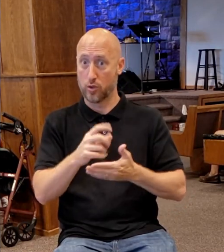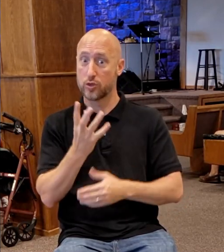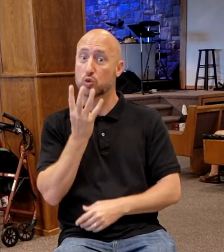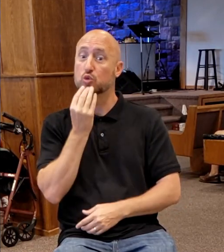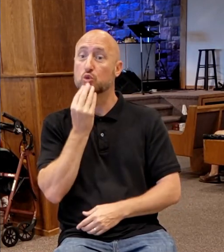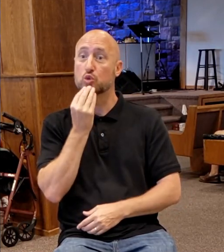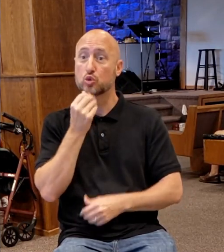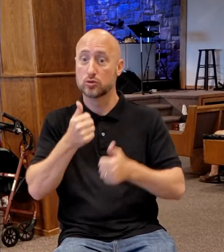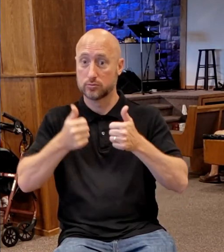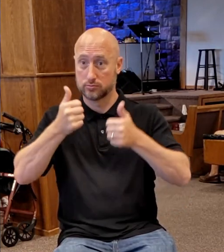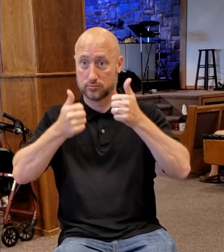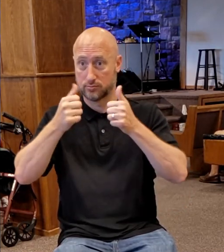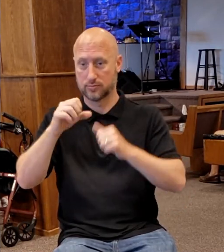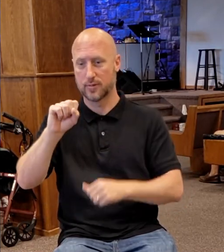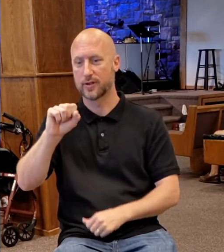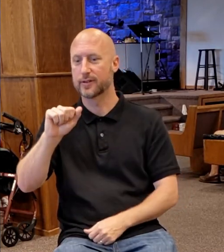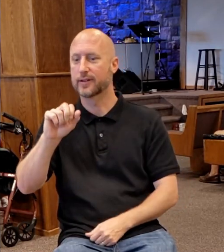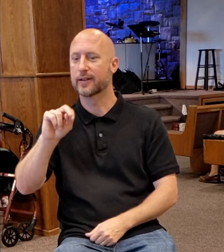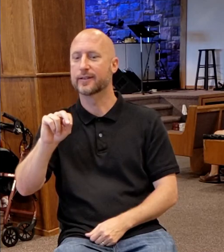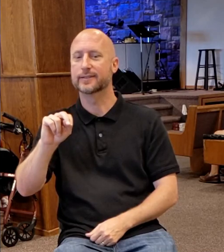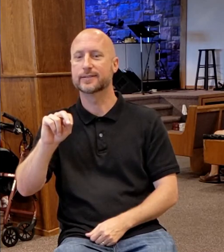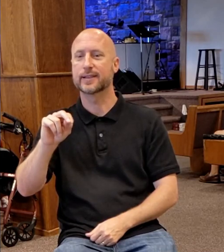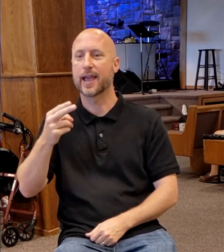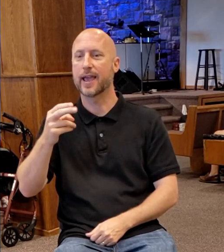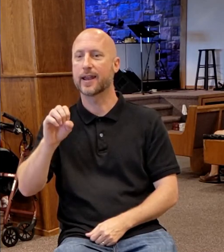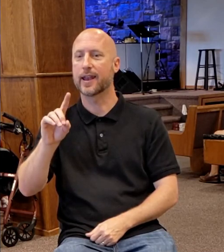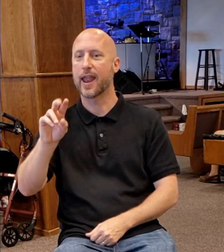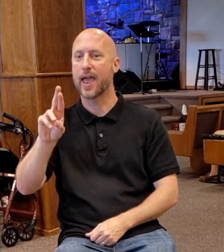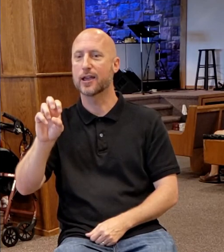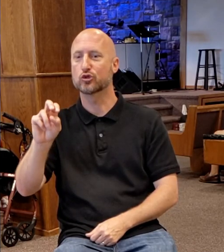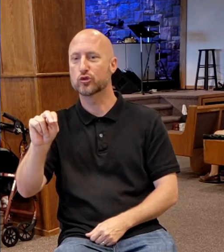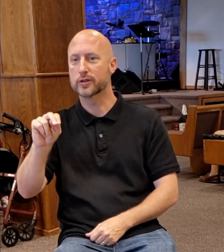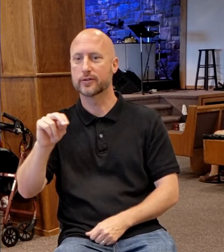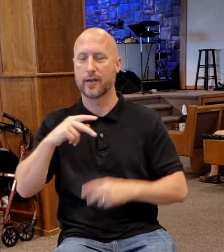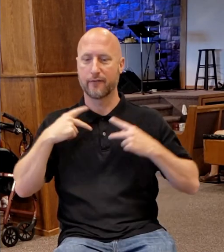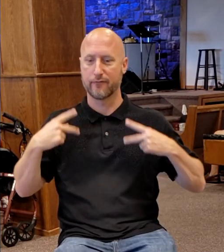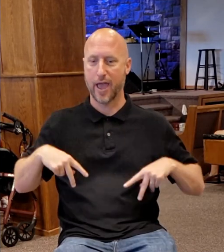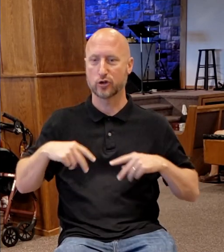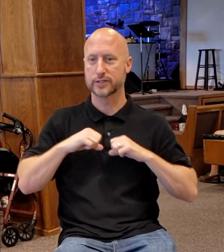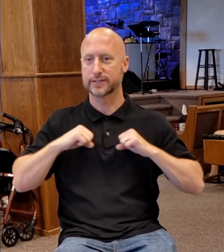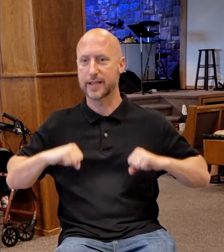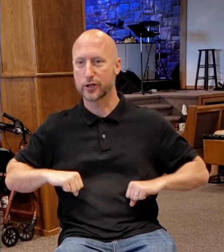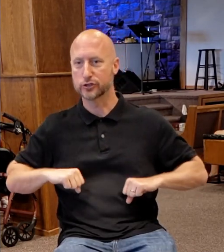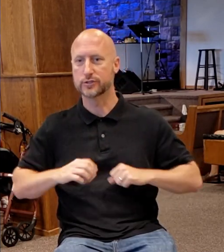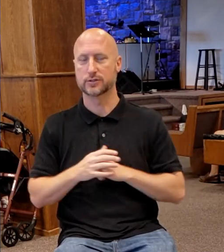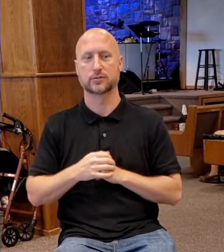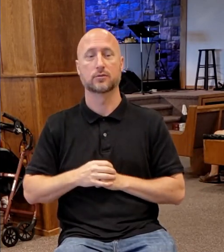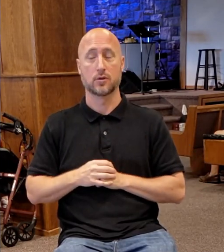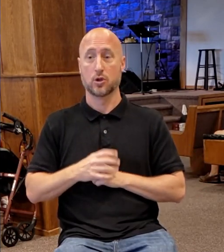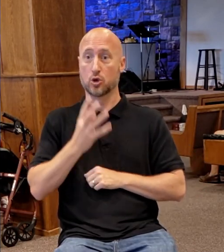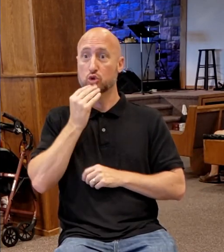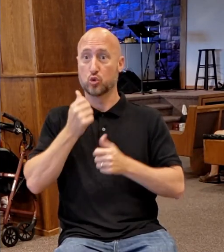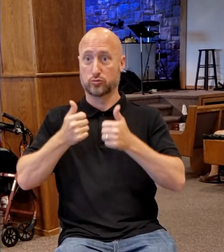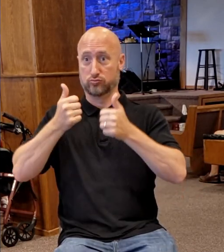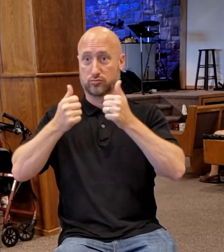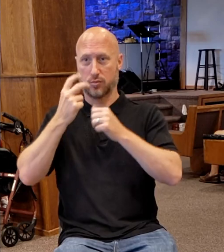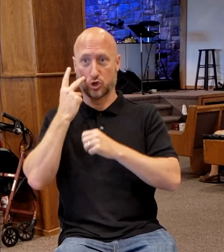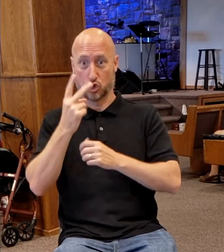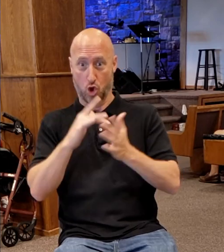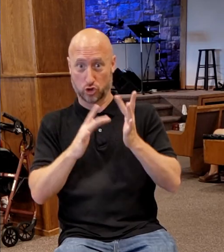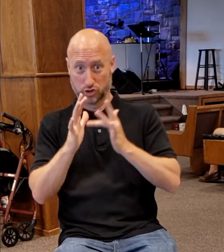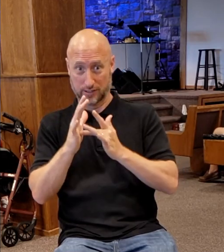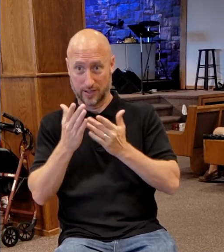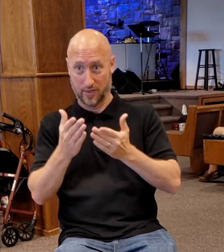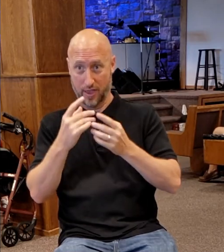Sanhedrin, the Pharisees, Sadducees. Then the Jews sought him at the feast and said,